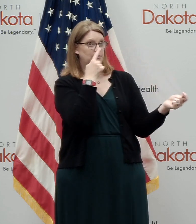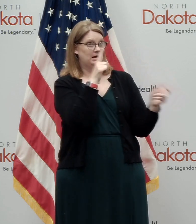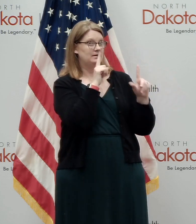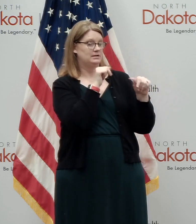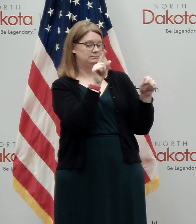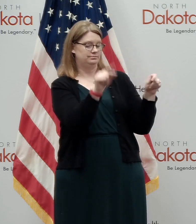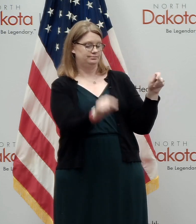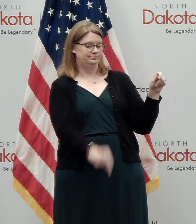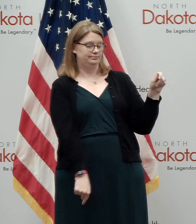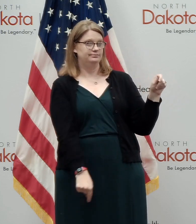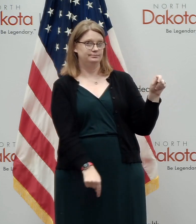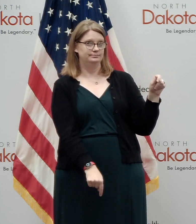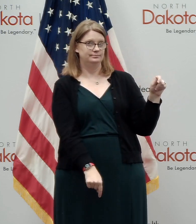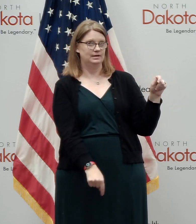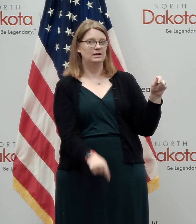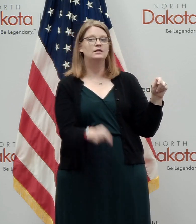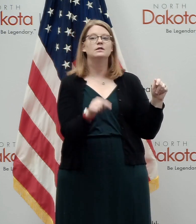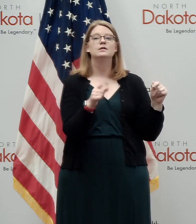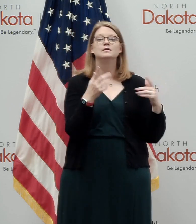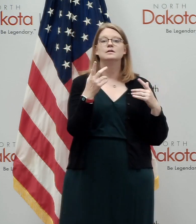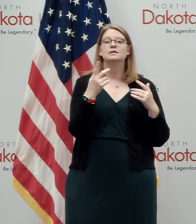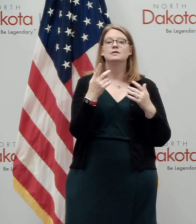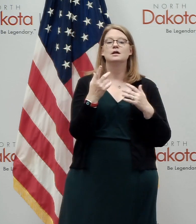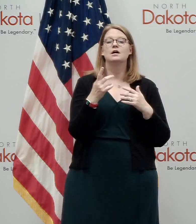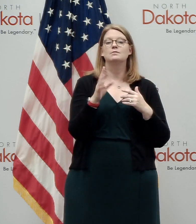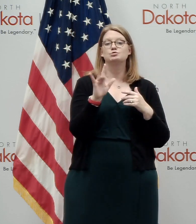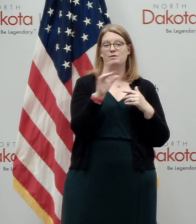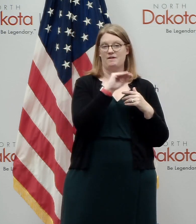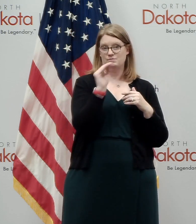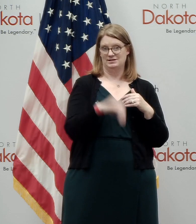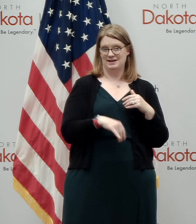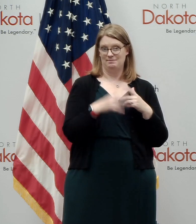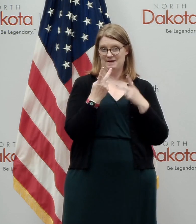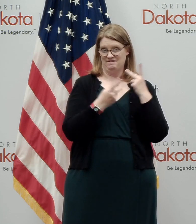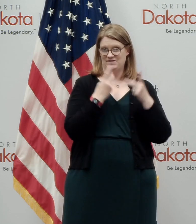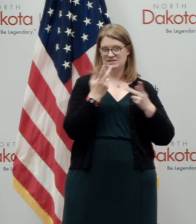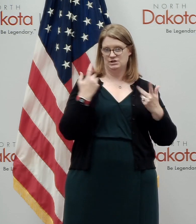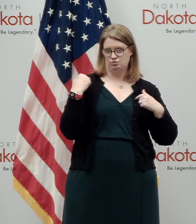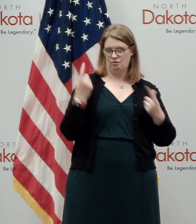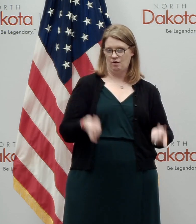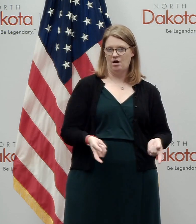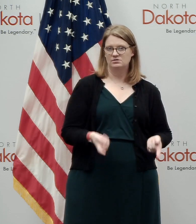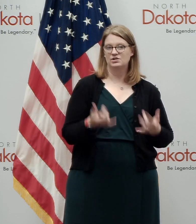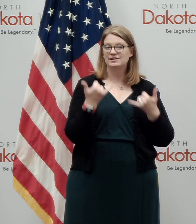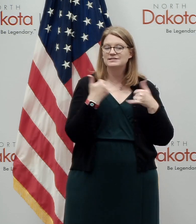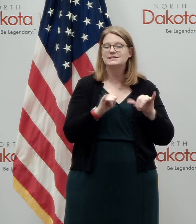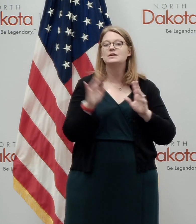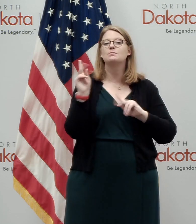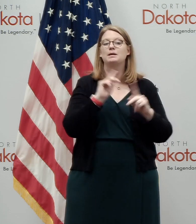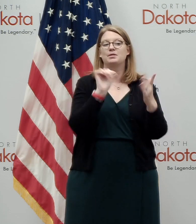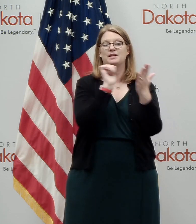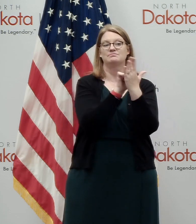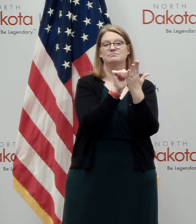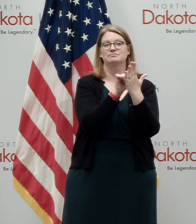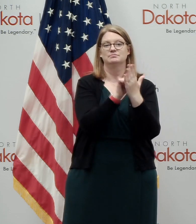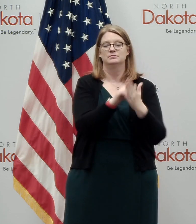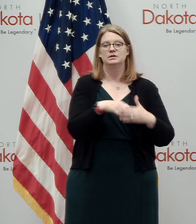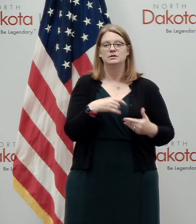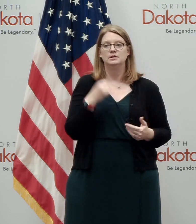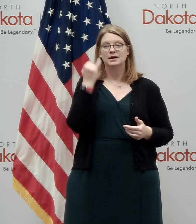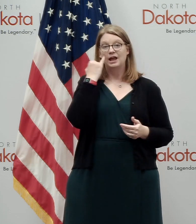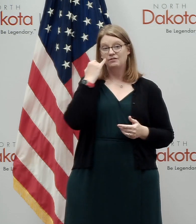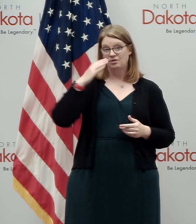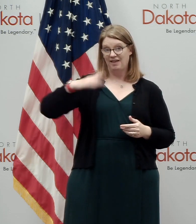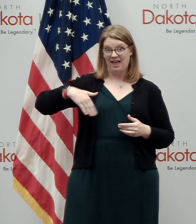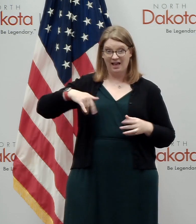% of non-responding households have now been visited. And, and so again, if you're, uh, one of those households that has